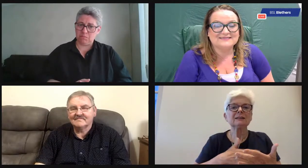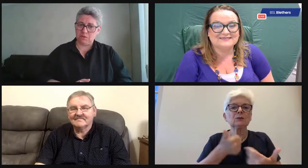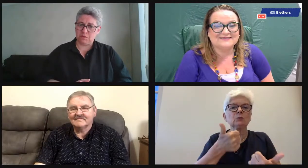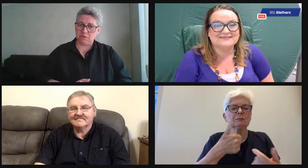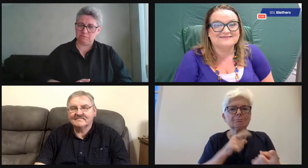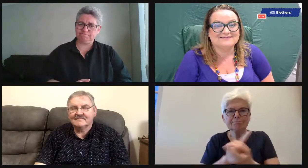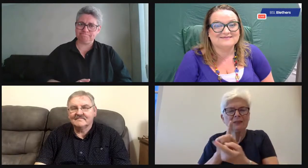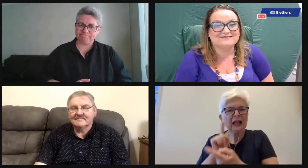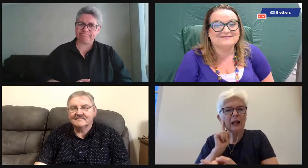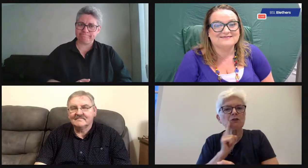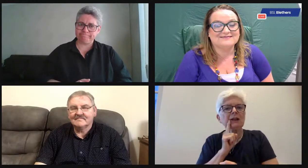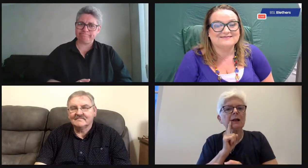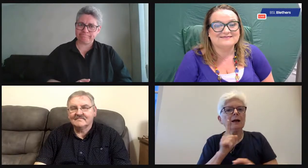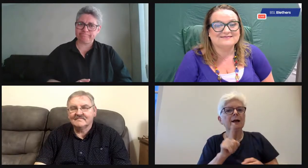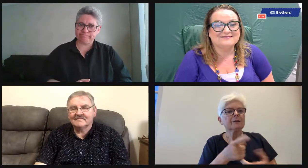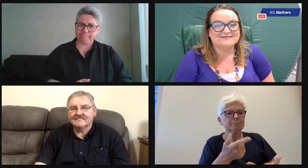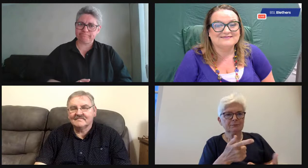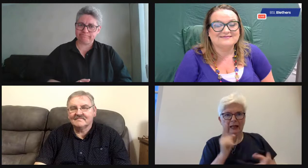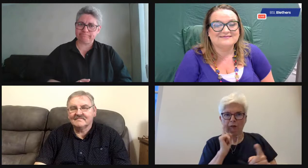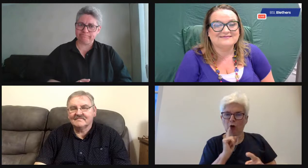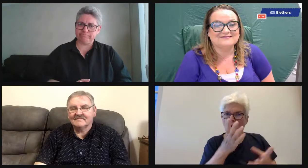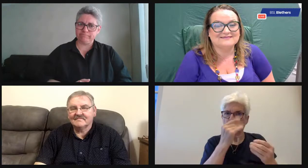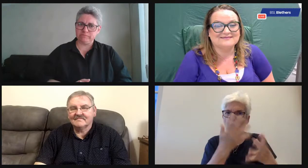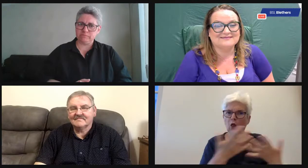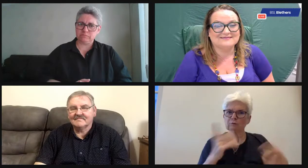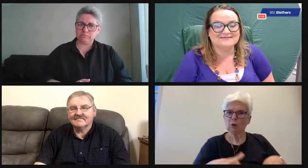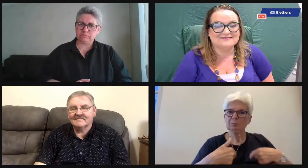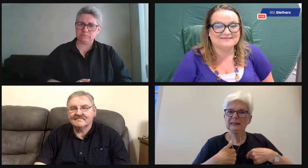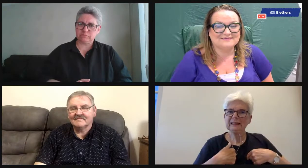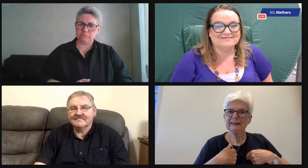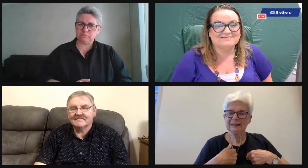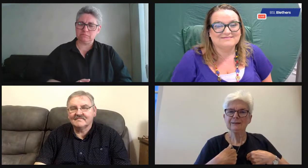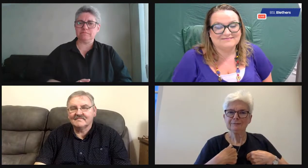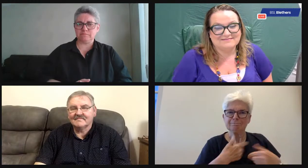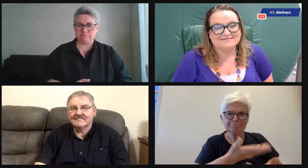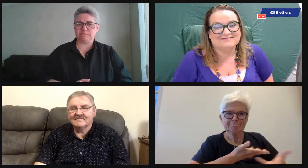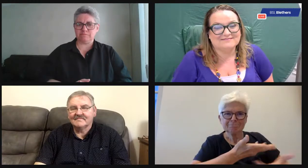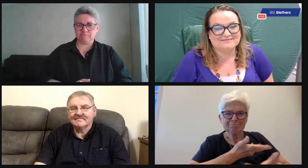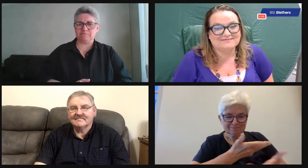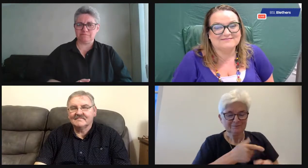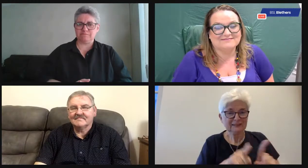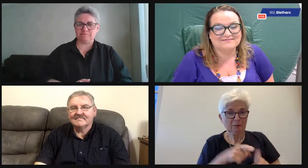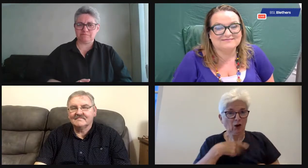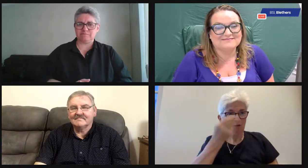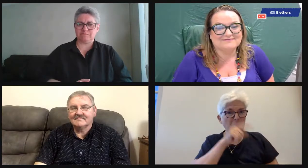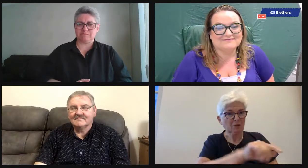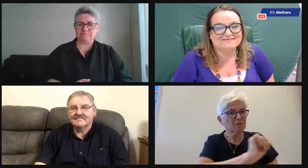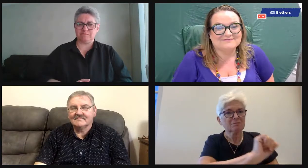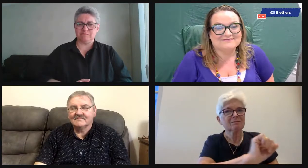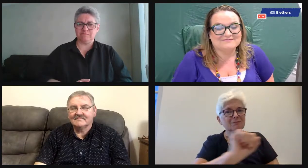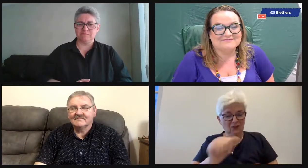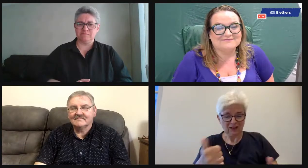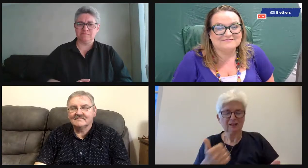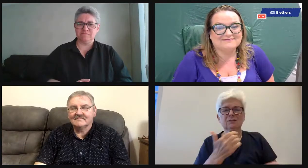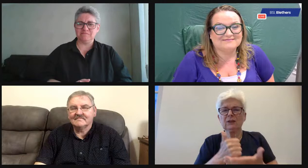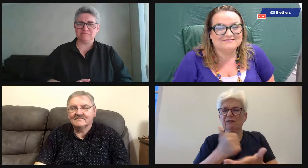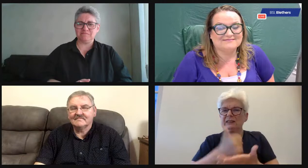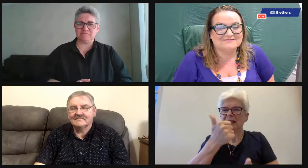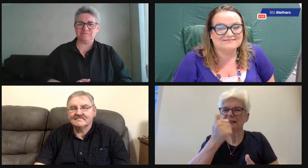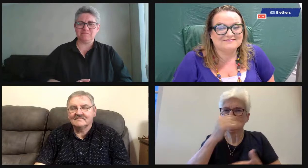other things in kind, really. You've got the experience. I've got the tracksuit. And I think hearing people learned a lot from me and I learned from them,